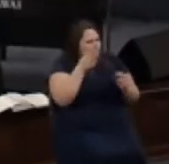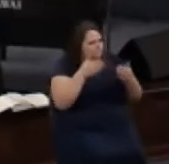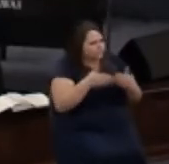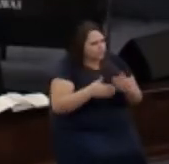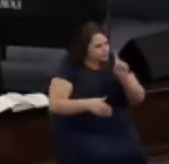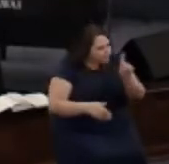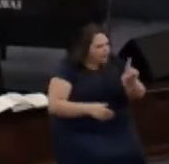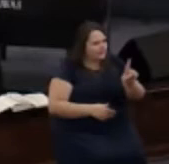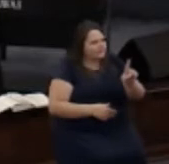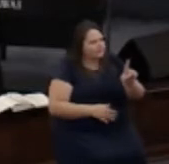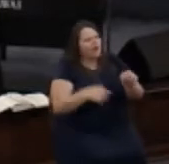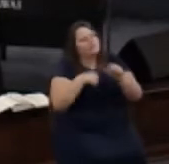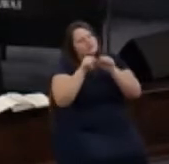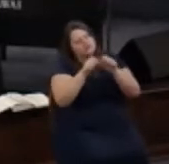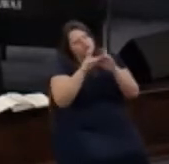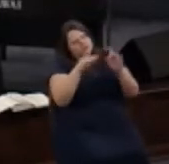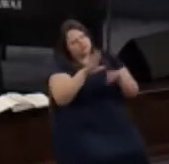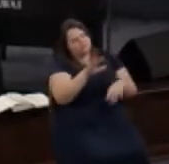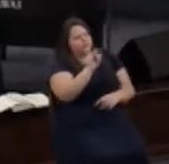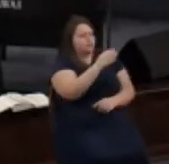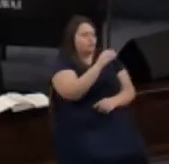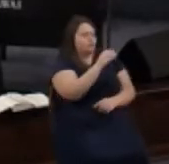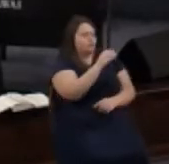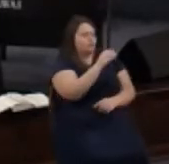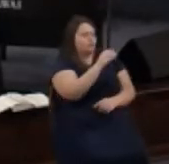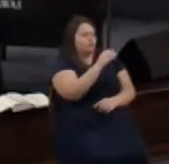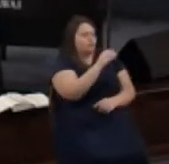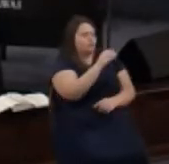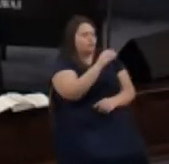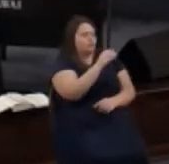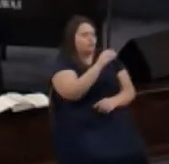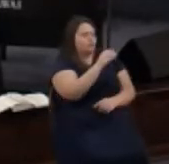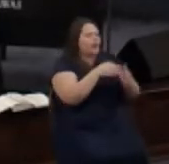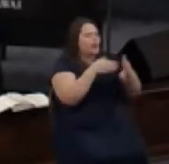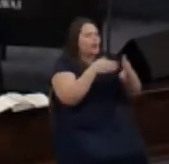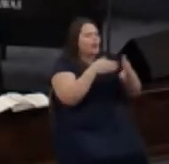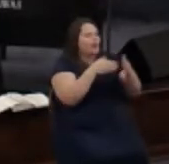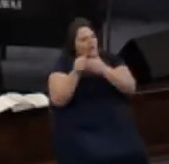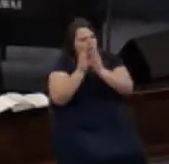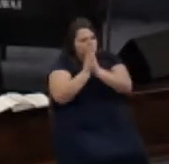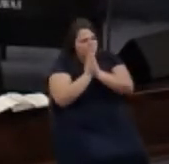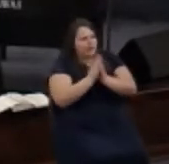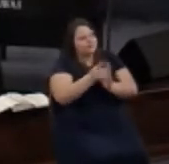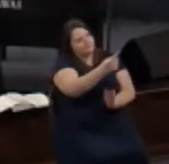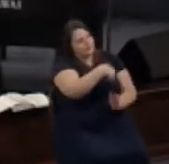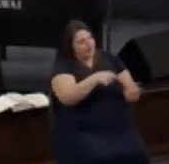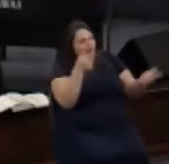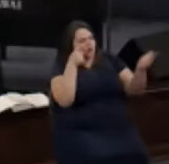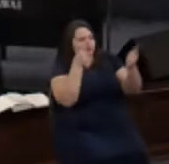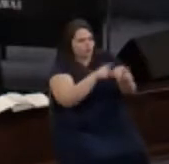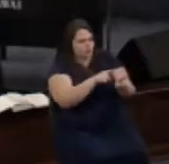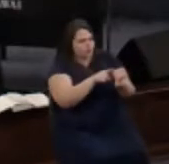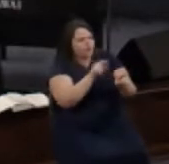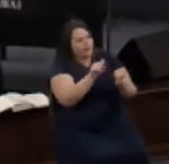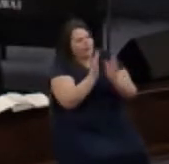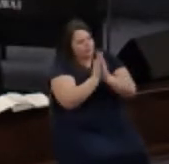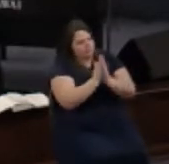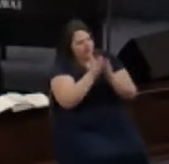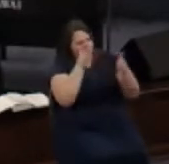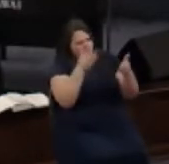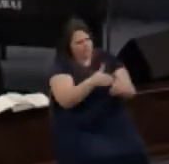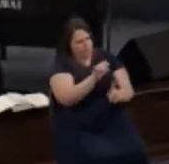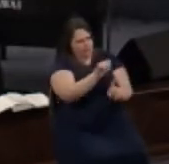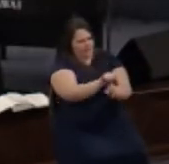I'm going to continue the story Jehoshaphat led them in prayer they were in agreement with that prayer and they were focused on it